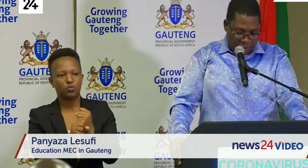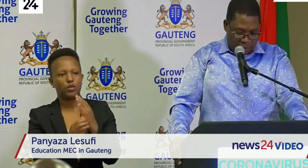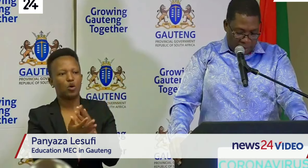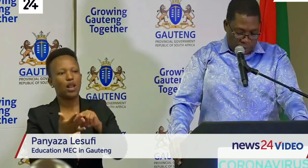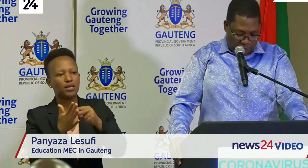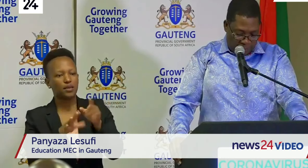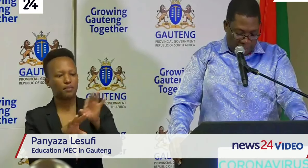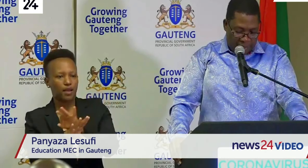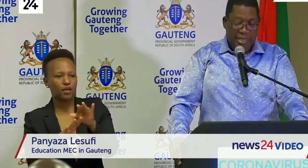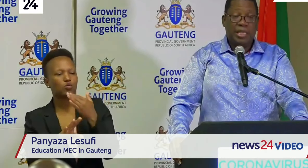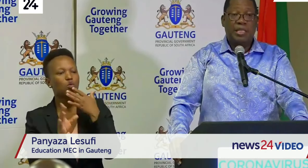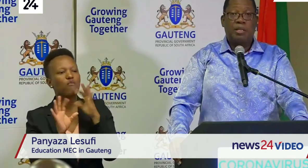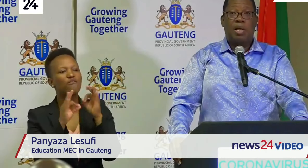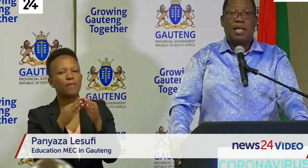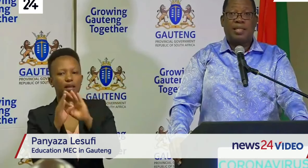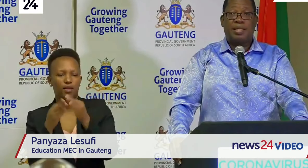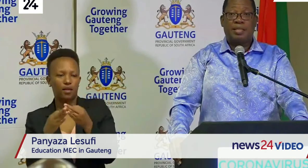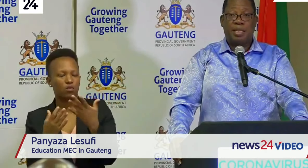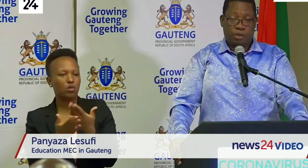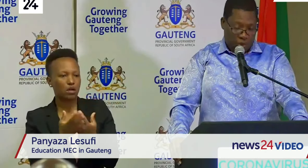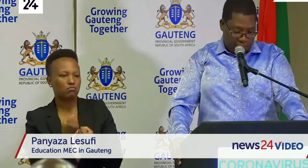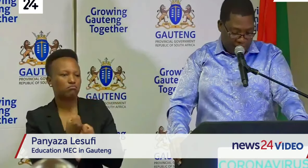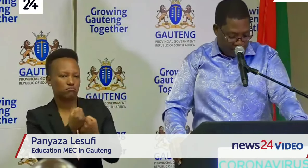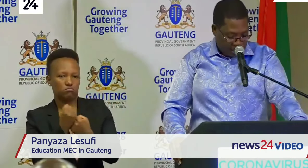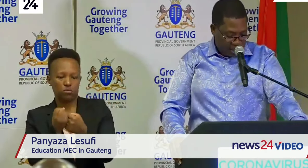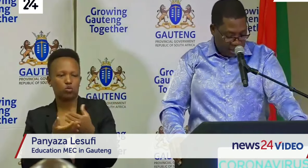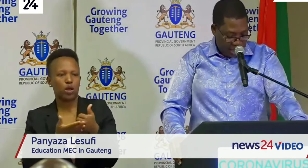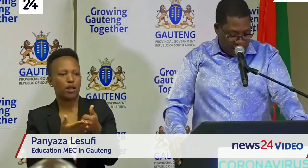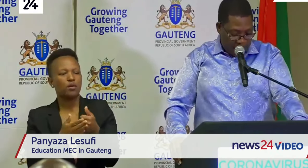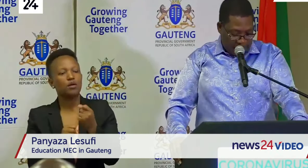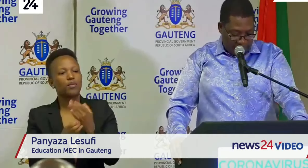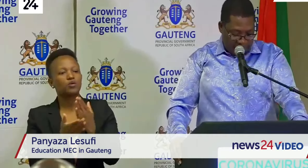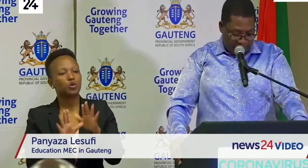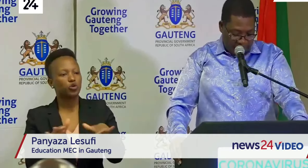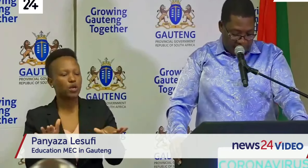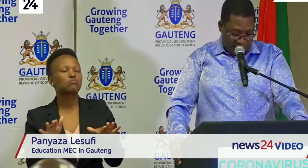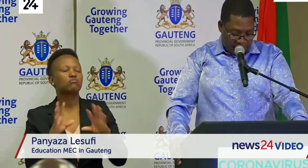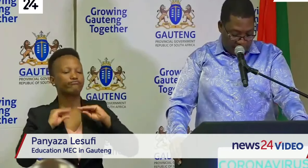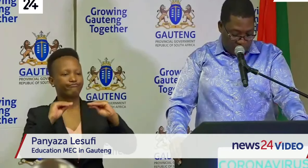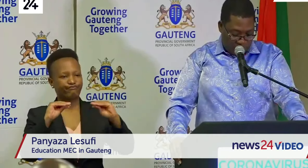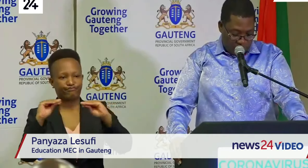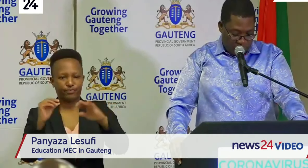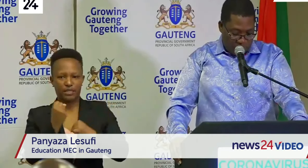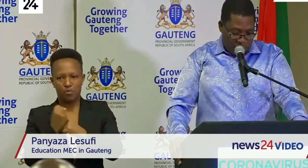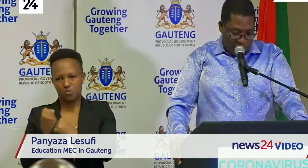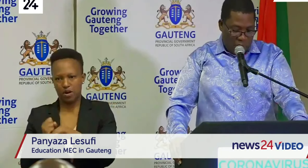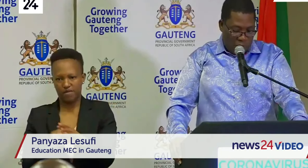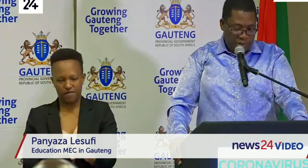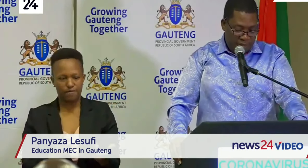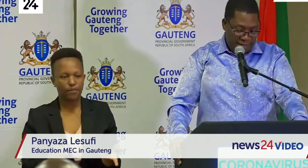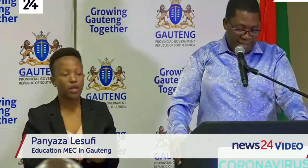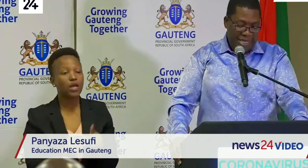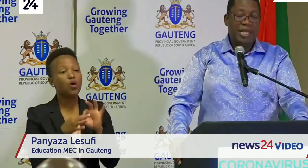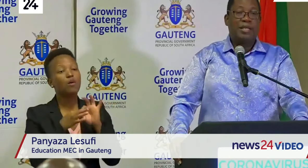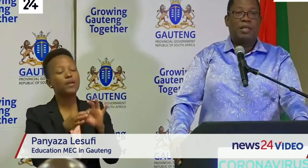plans to families that can assist in ensuring that their children are given the necessary support we